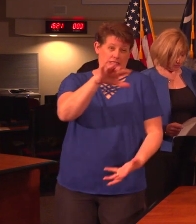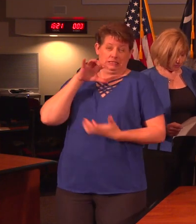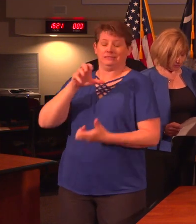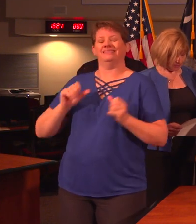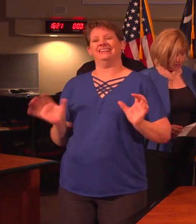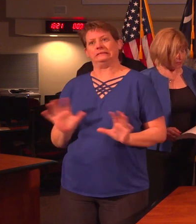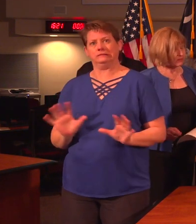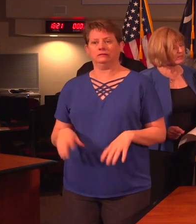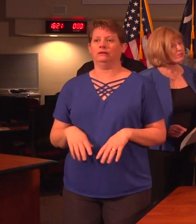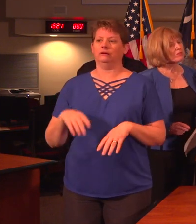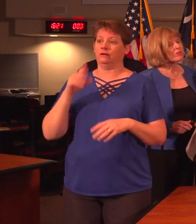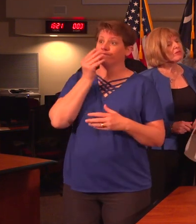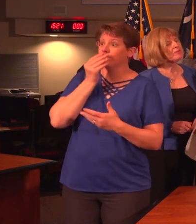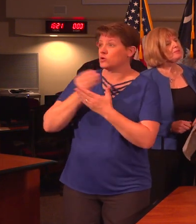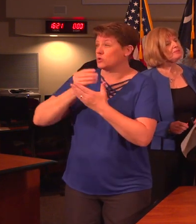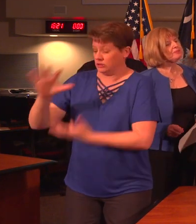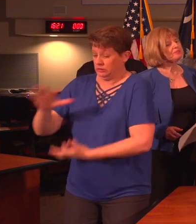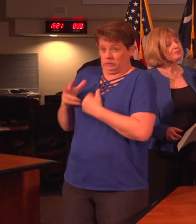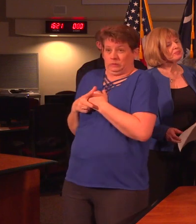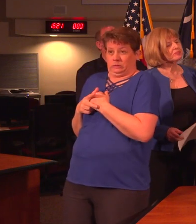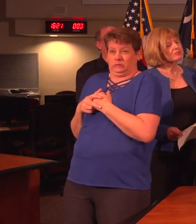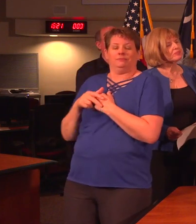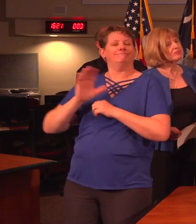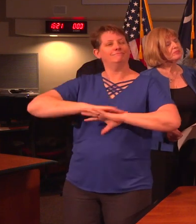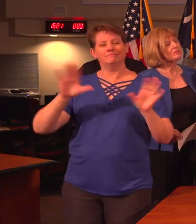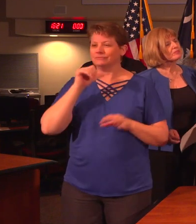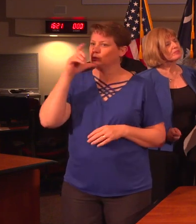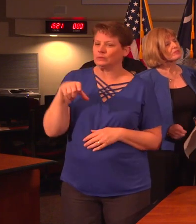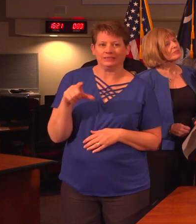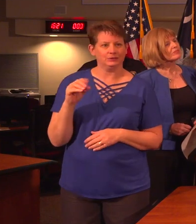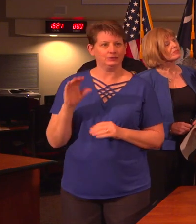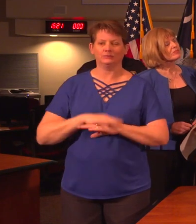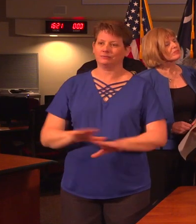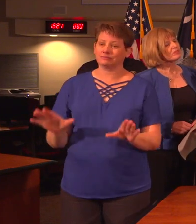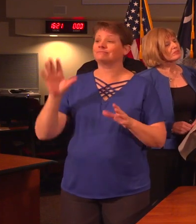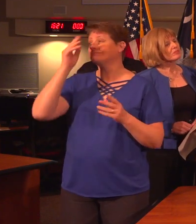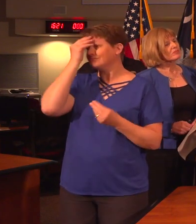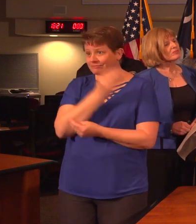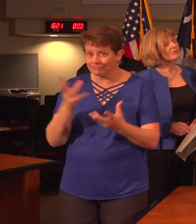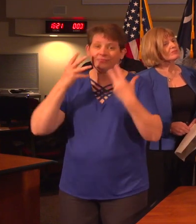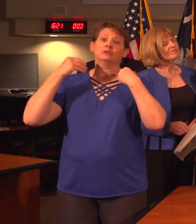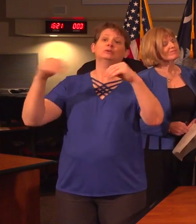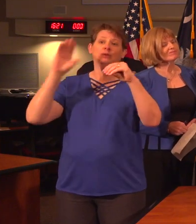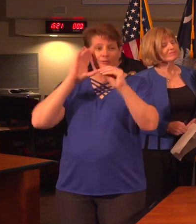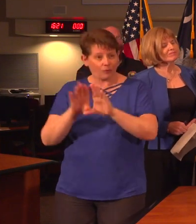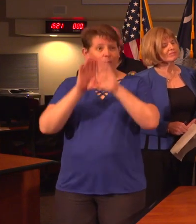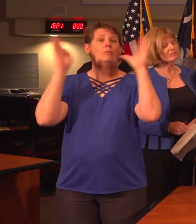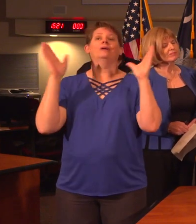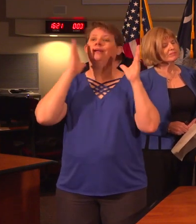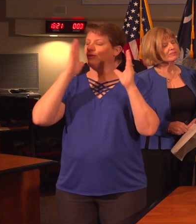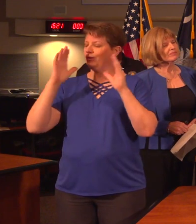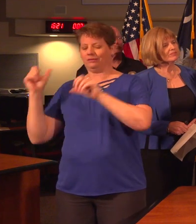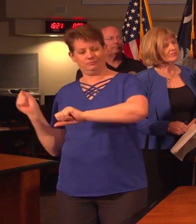There's no need to hoard food or supplies of any kind. I assure you, the stores will remain open, and they will be